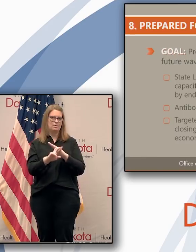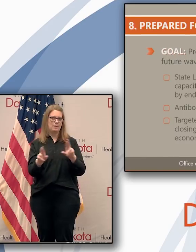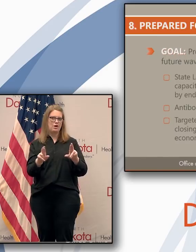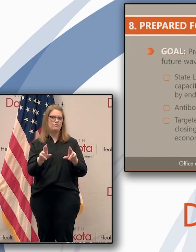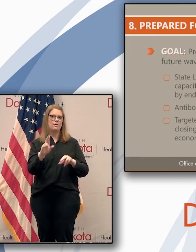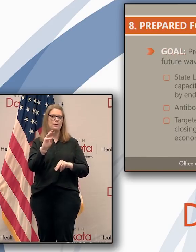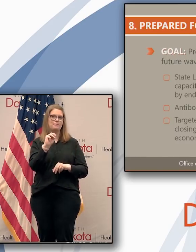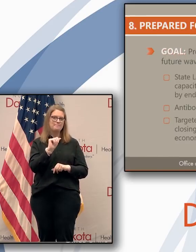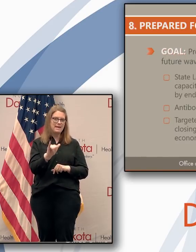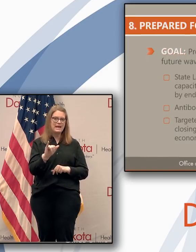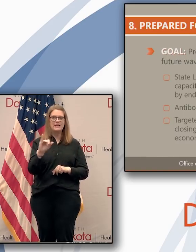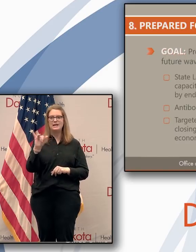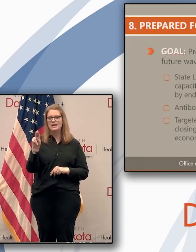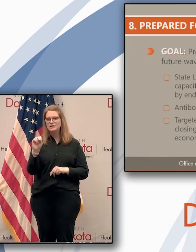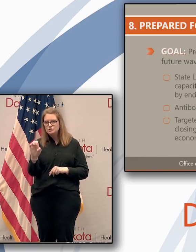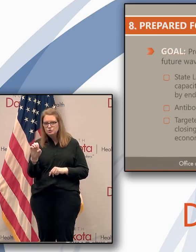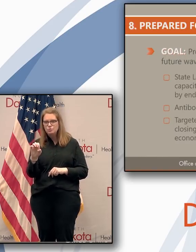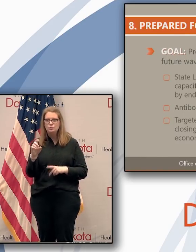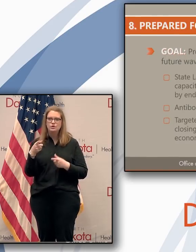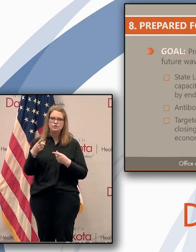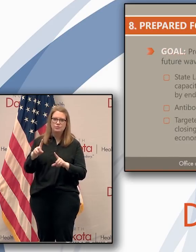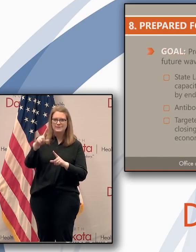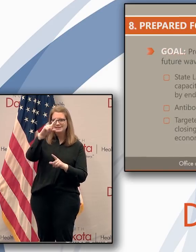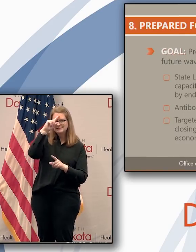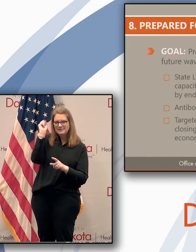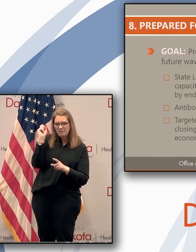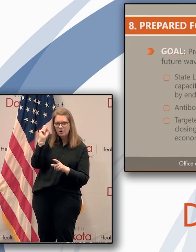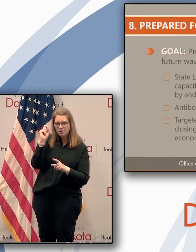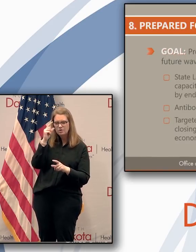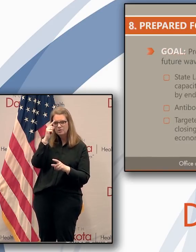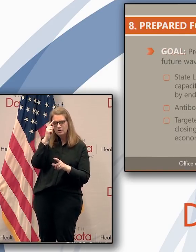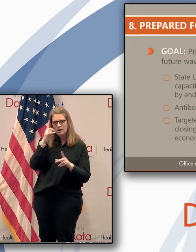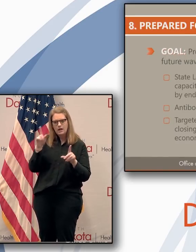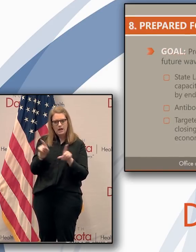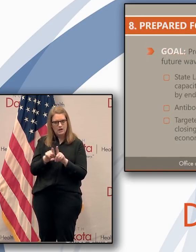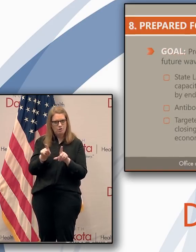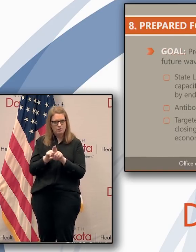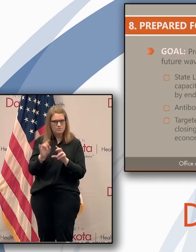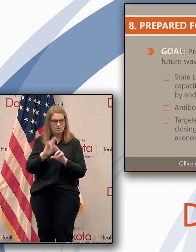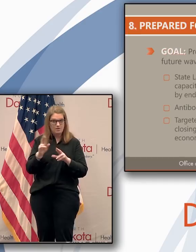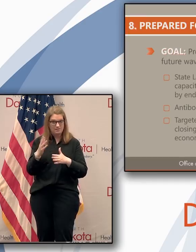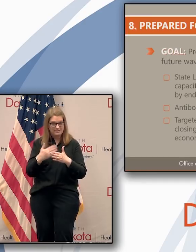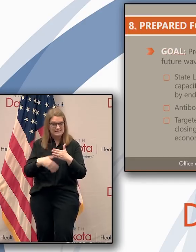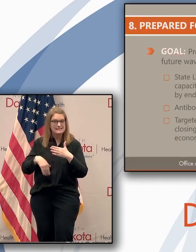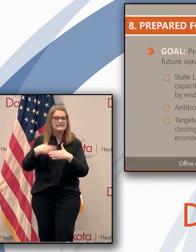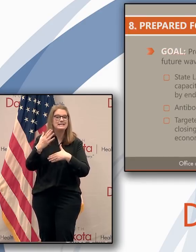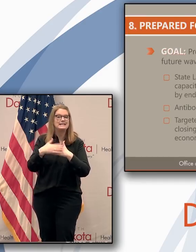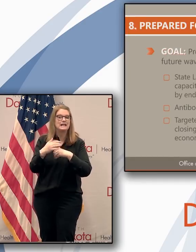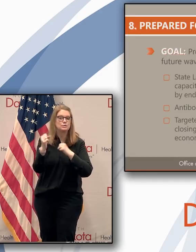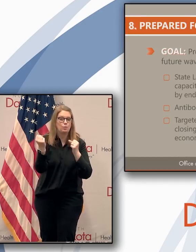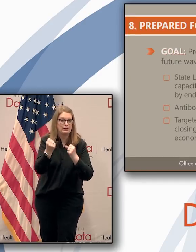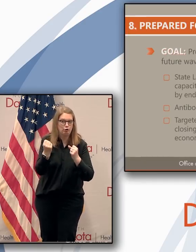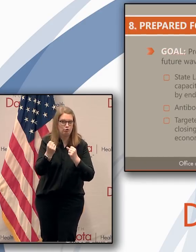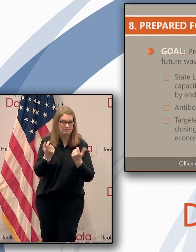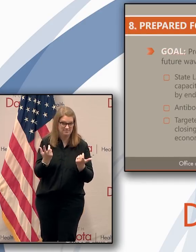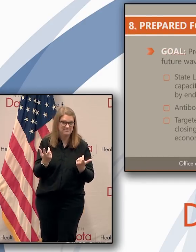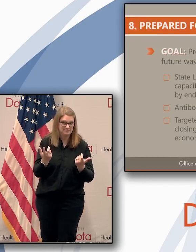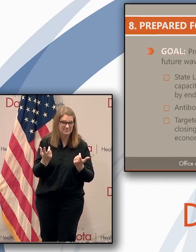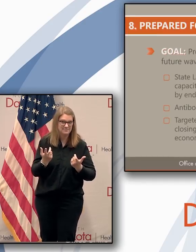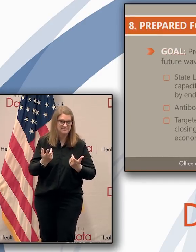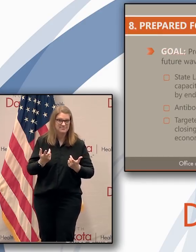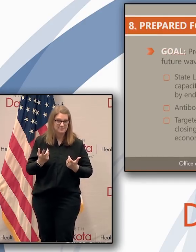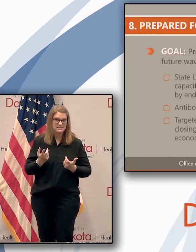June. We have to be prepared for it throughout the summer. And we definitely have to be prepared for it next winter because there right now is